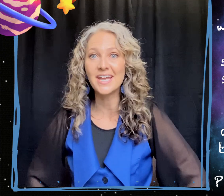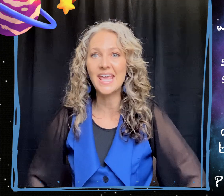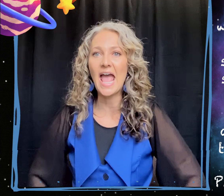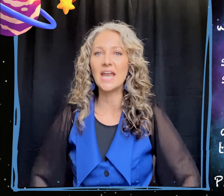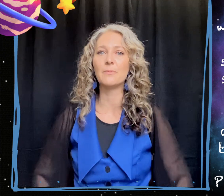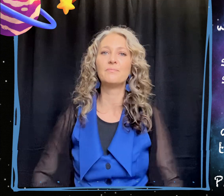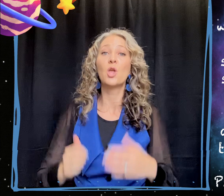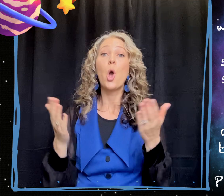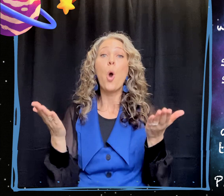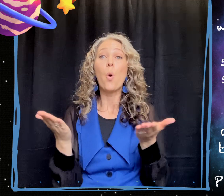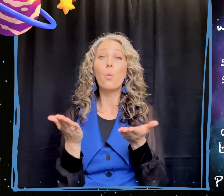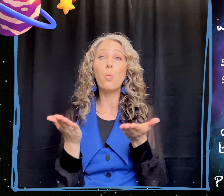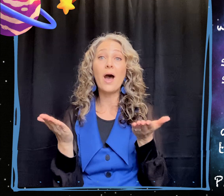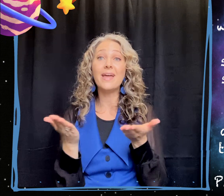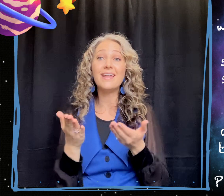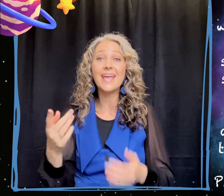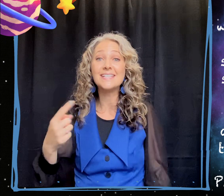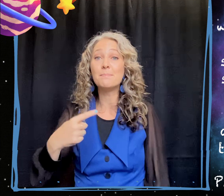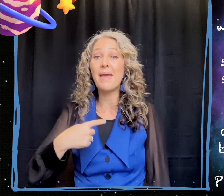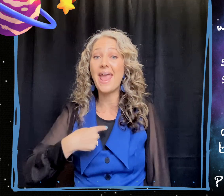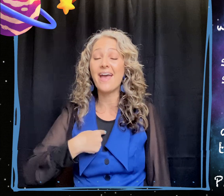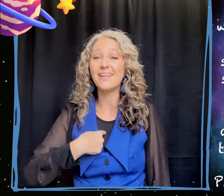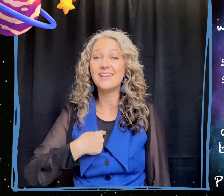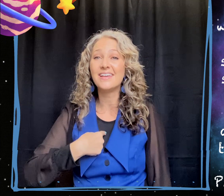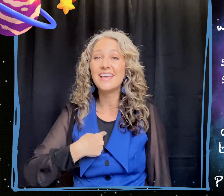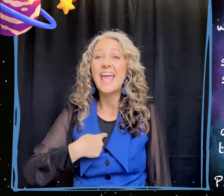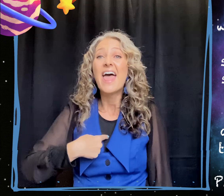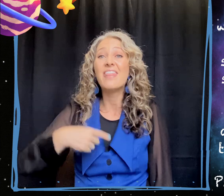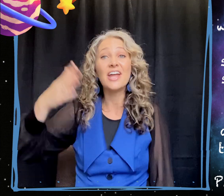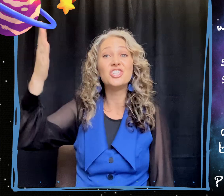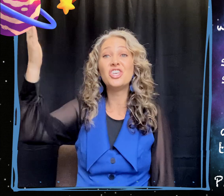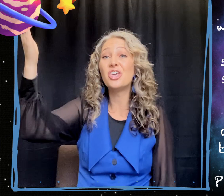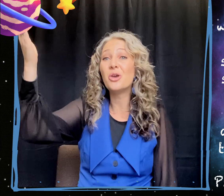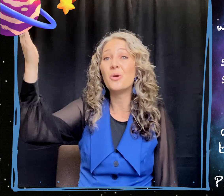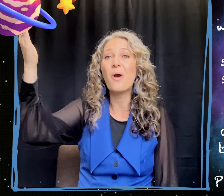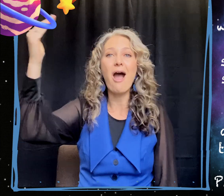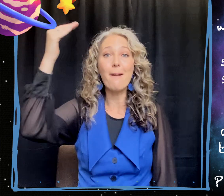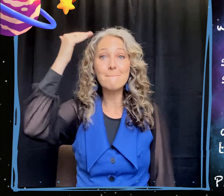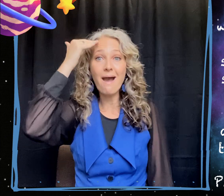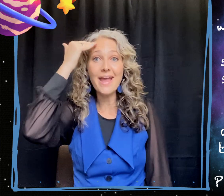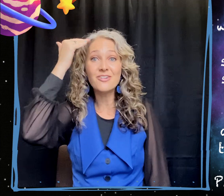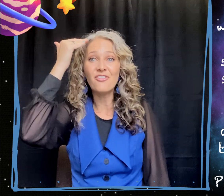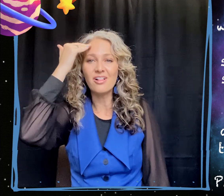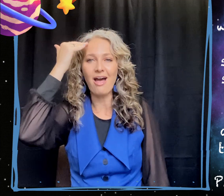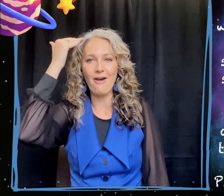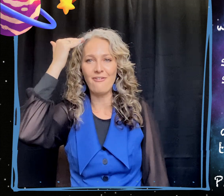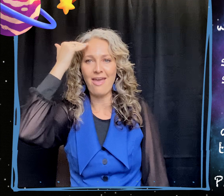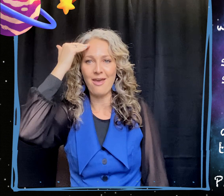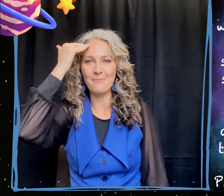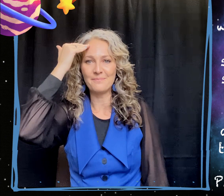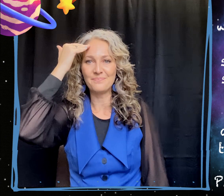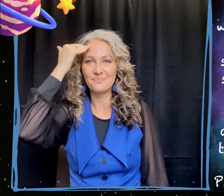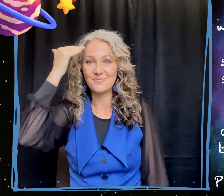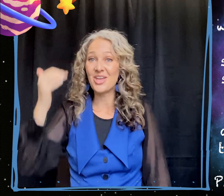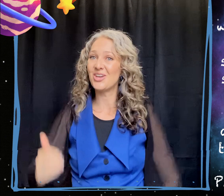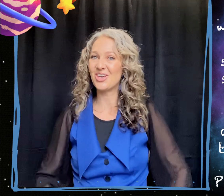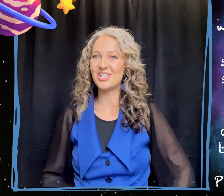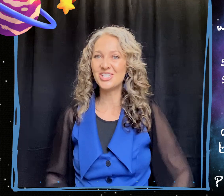try it again. What is man that you are mindful of him? Good